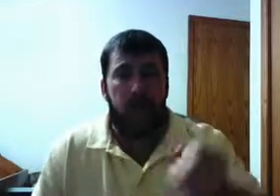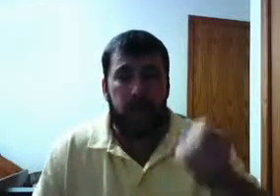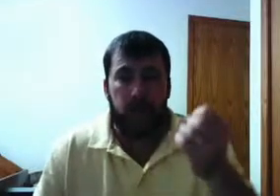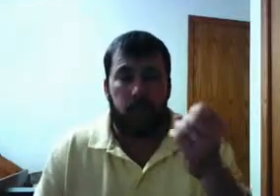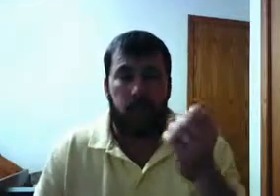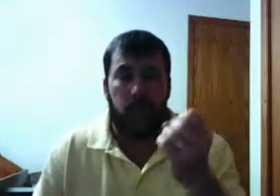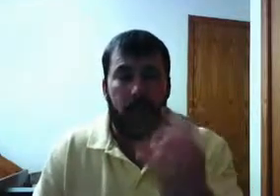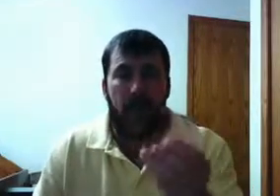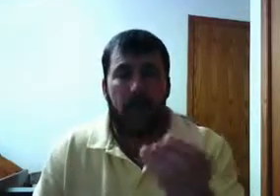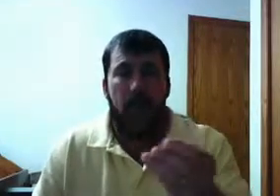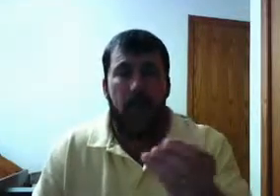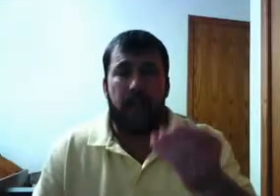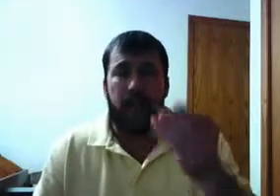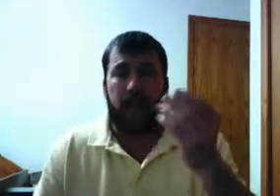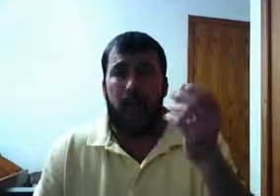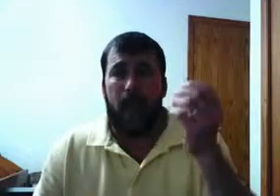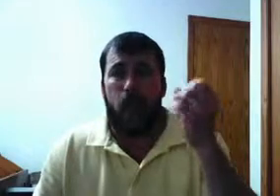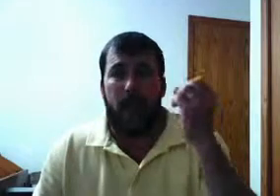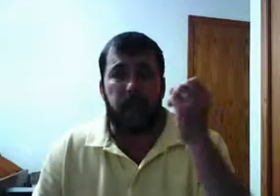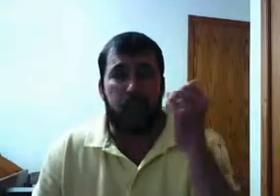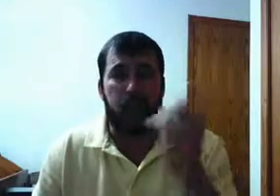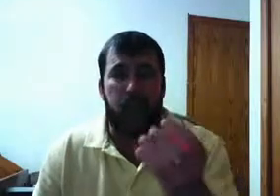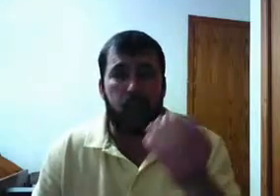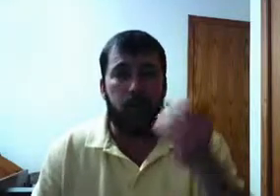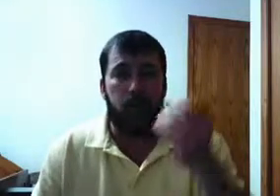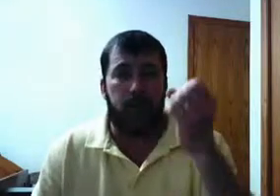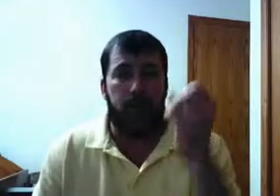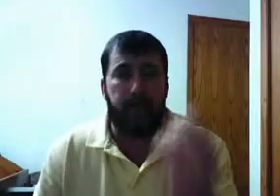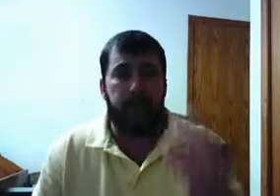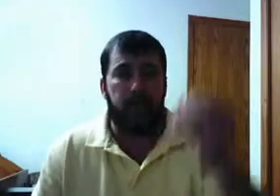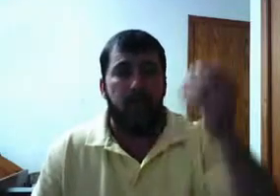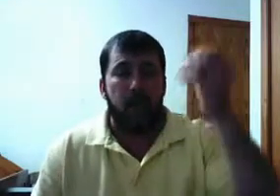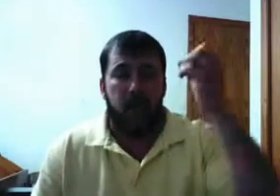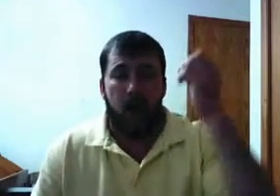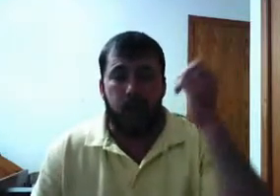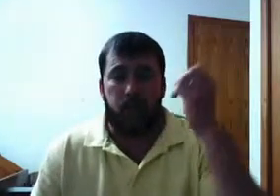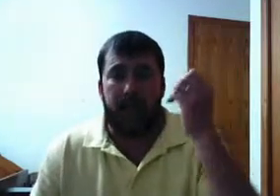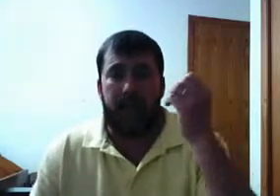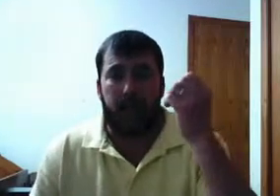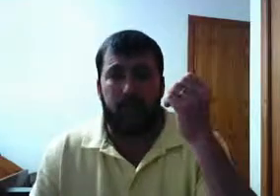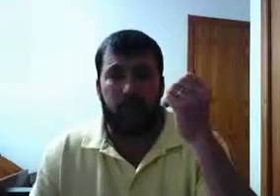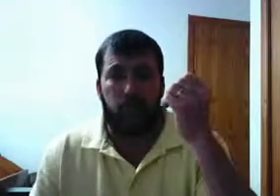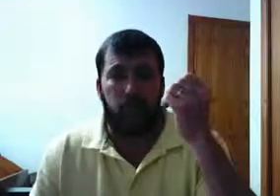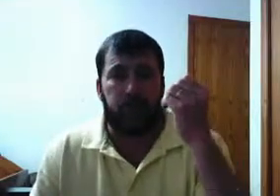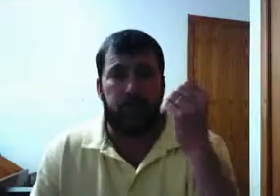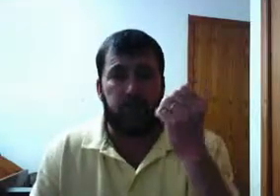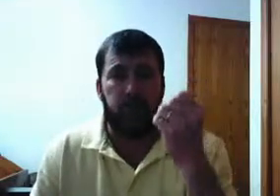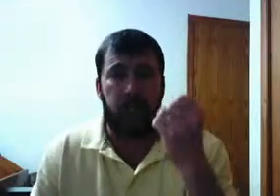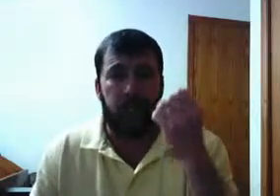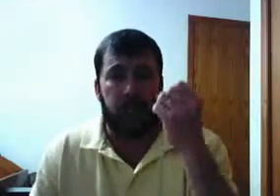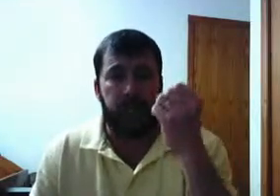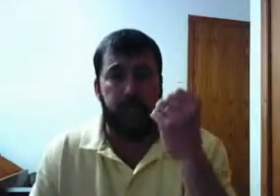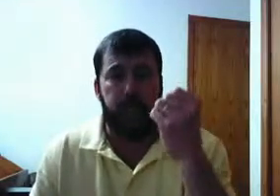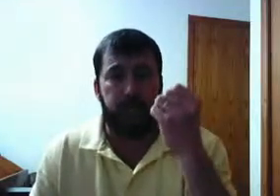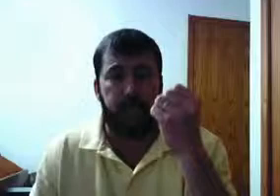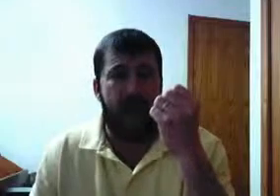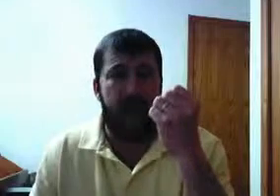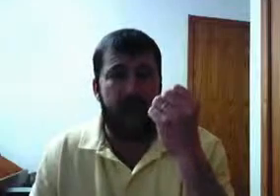controlled the land. Anybody got in her way, she killed them, manipulated them. She ostracized them with her little devilish tongue, and she browbeat them with her